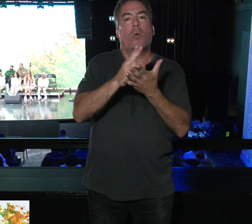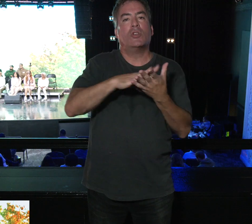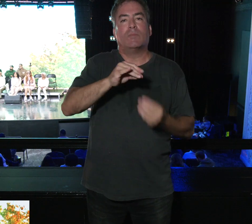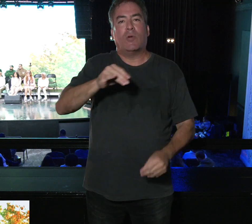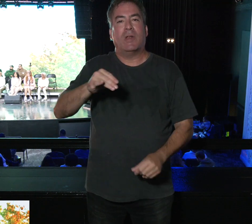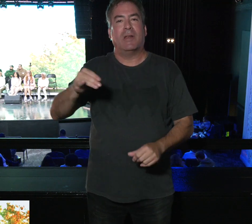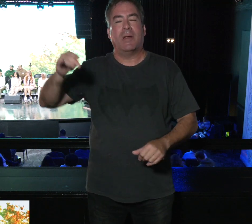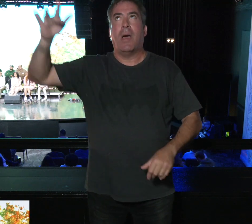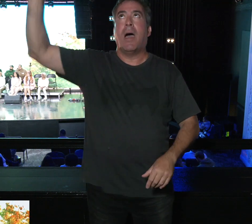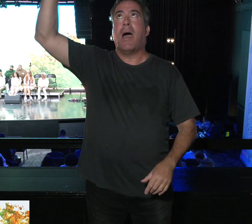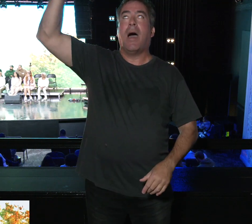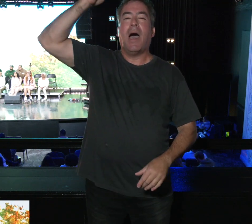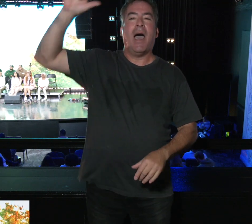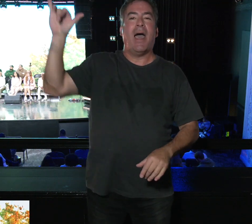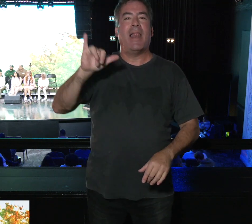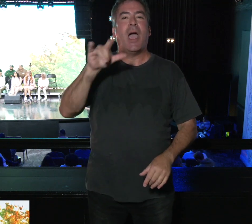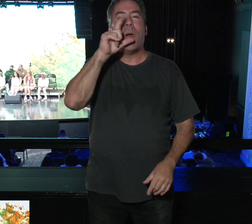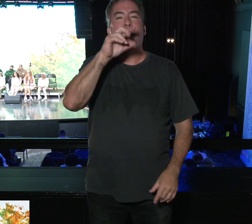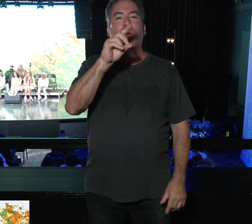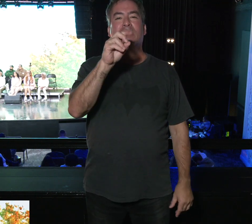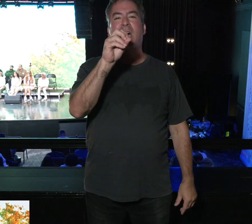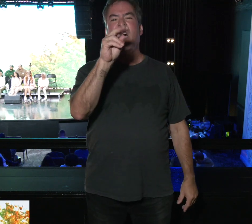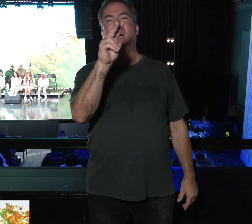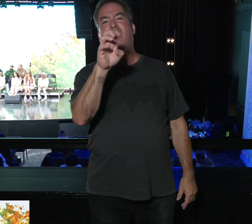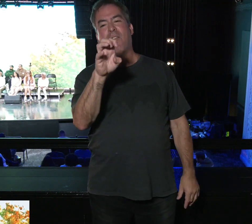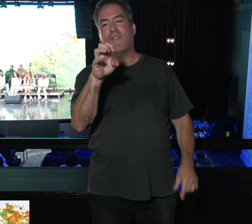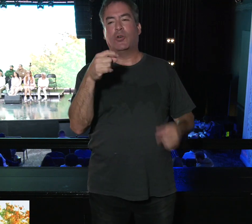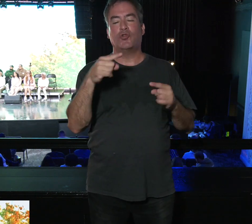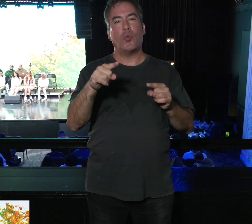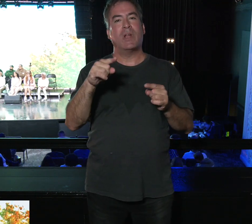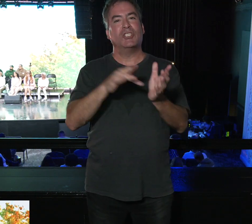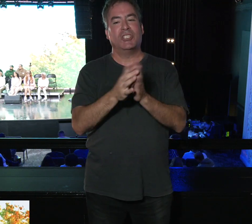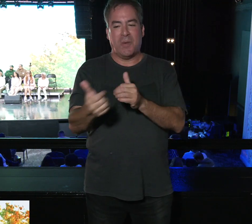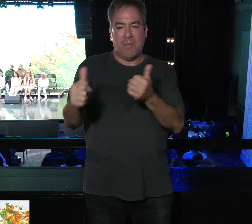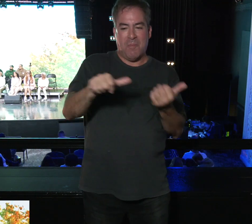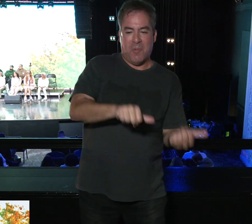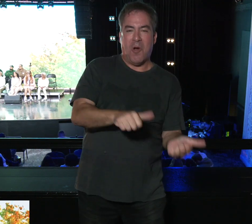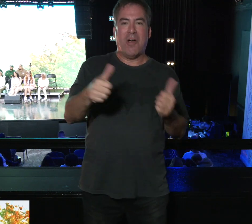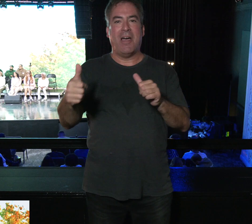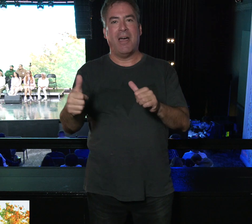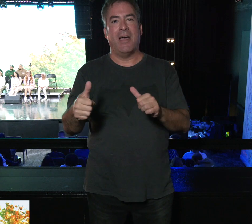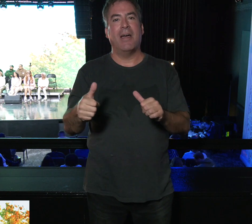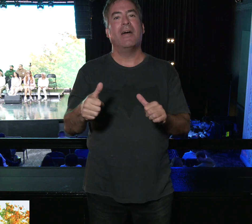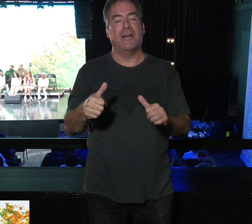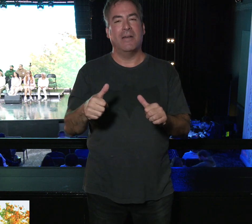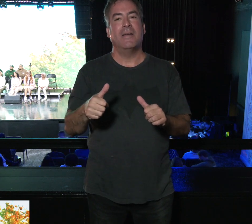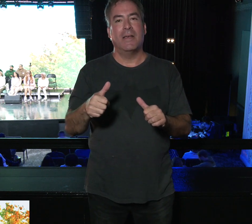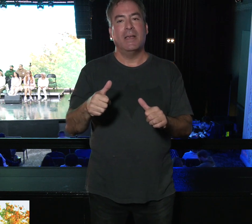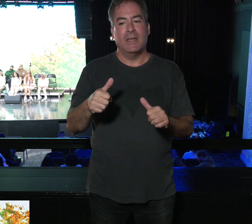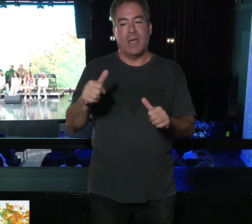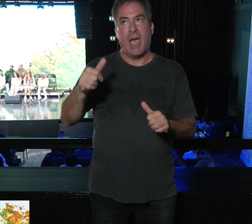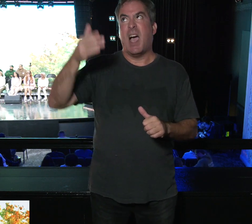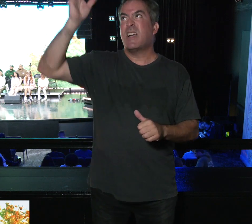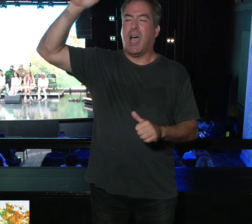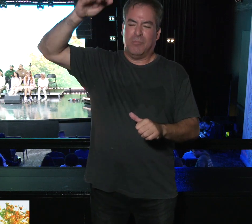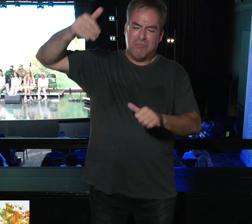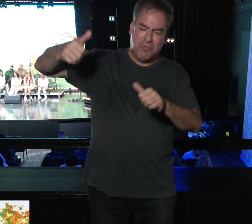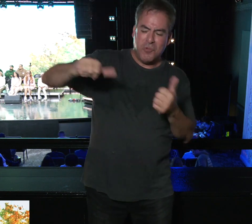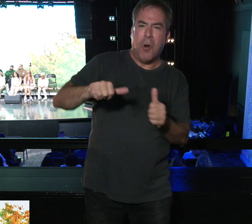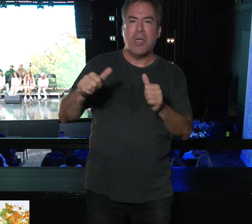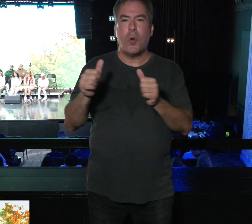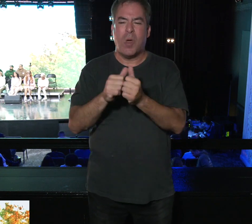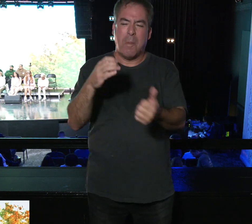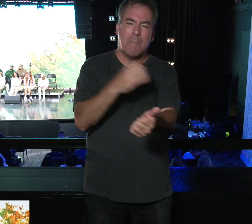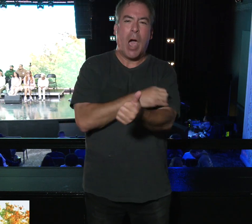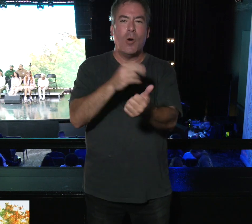form of a dove at his baptism. Acts 10 says, God anointed Jesus with the Holy Spirit and power, and he went around doing